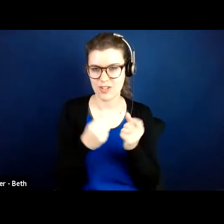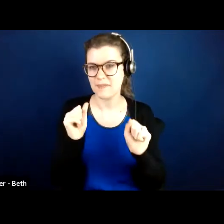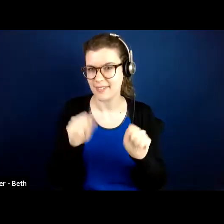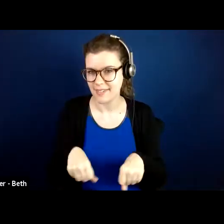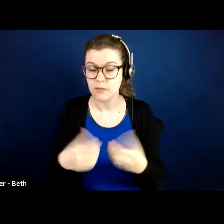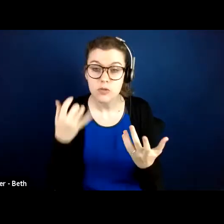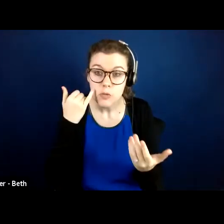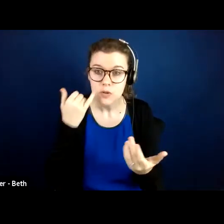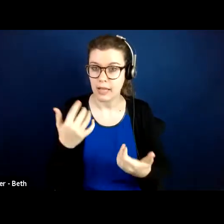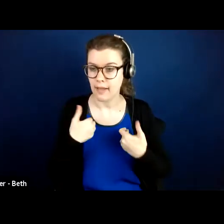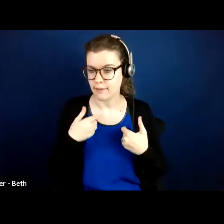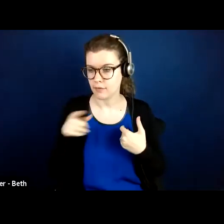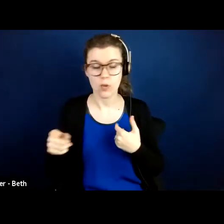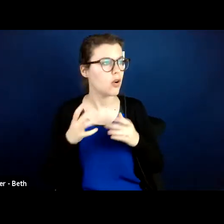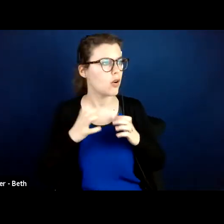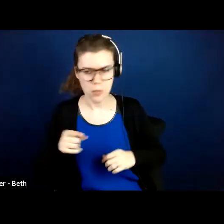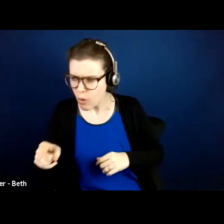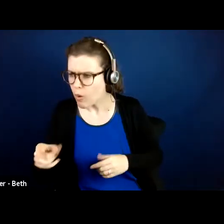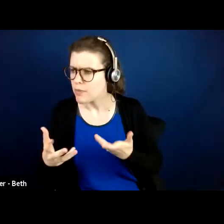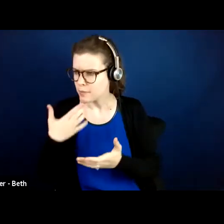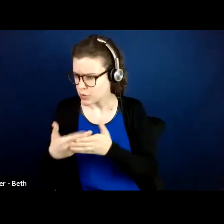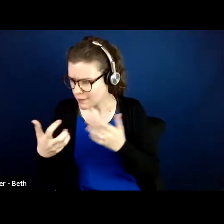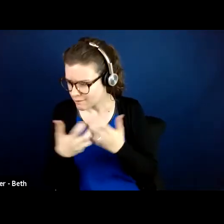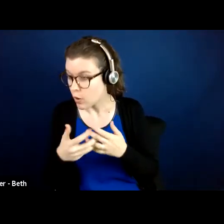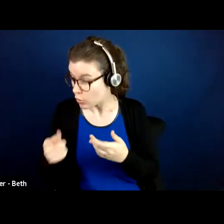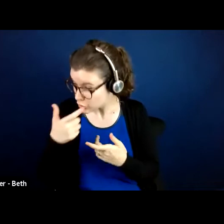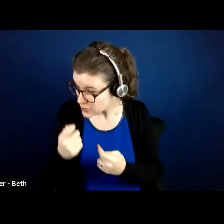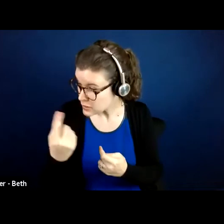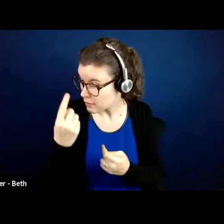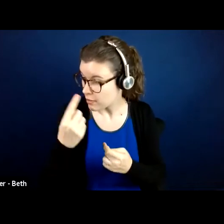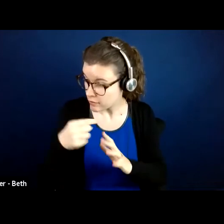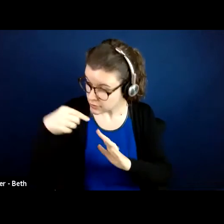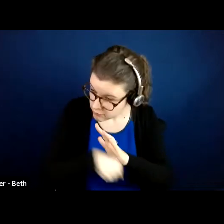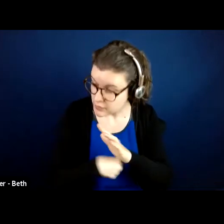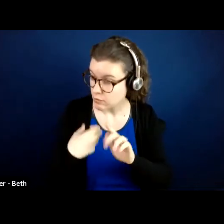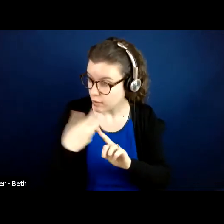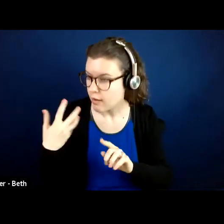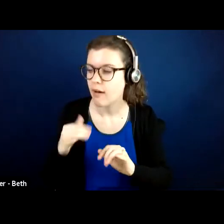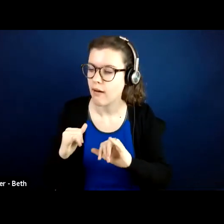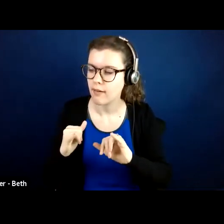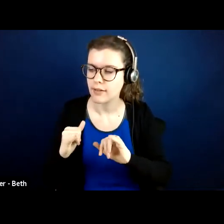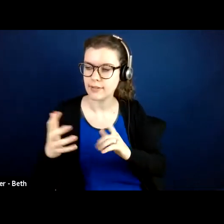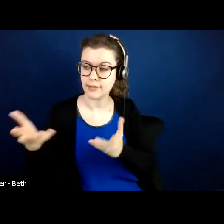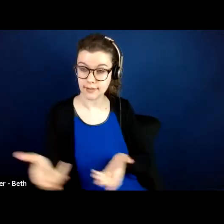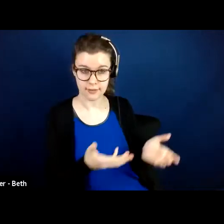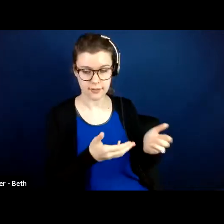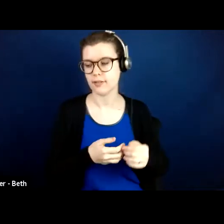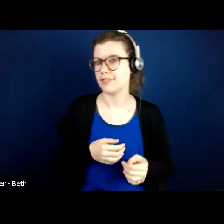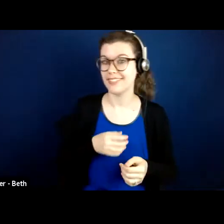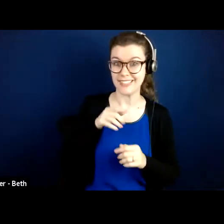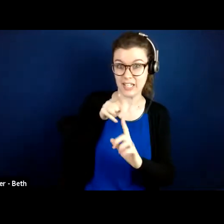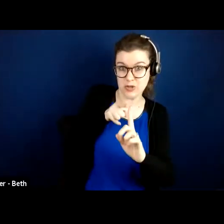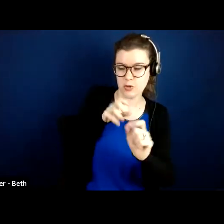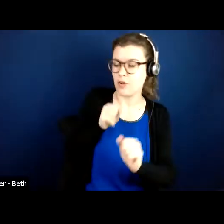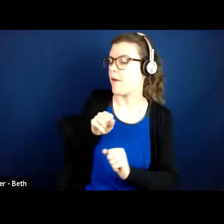have consumers that they think are a good fit, or who are interested in doing something more. And then you'll be able to recruit those individuals to